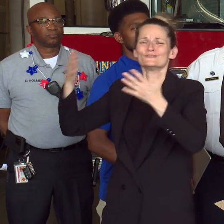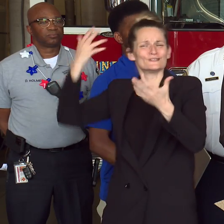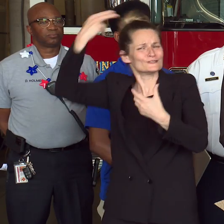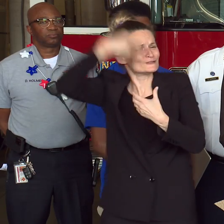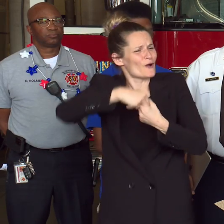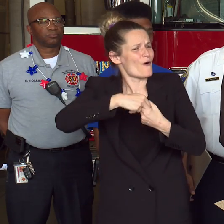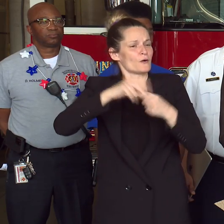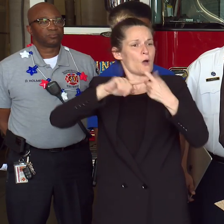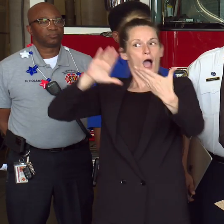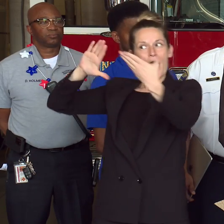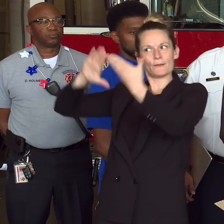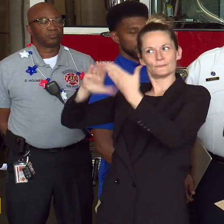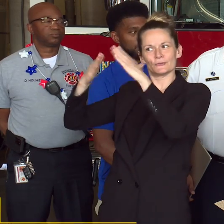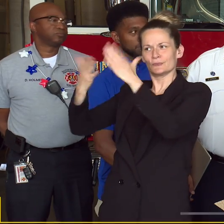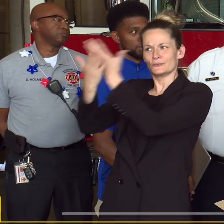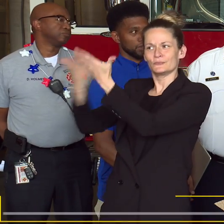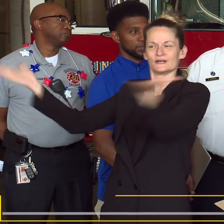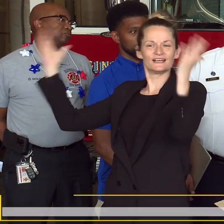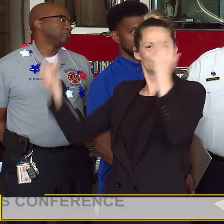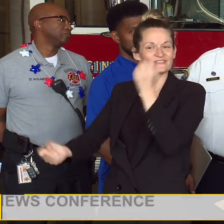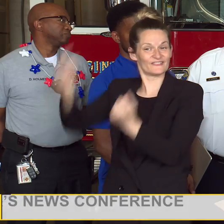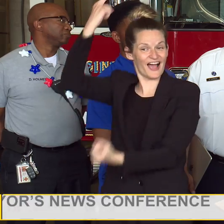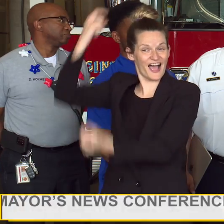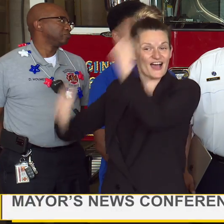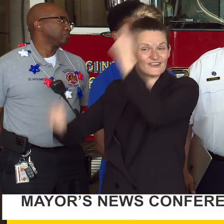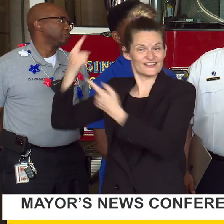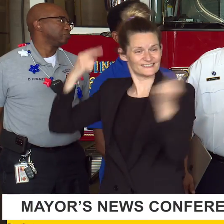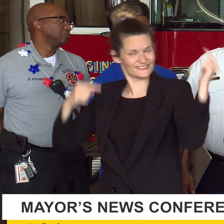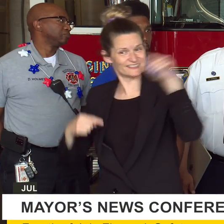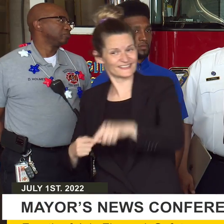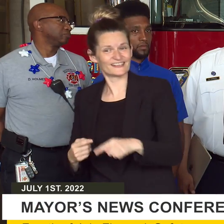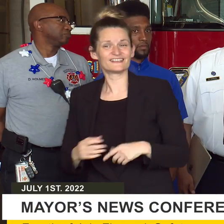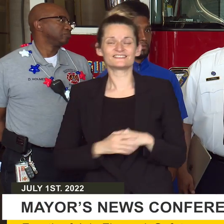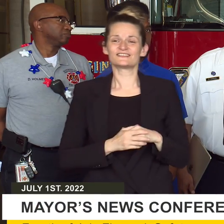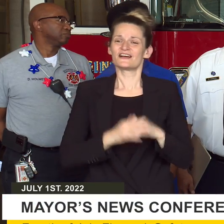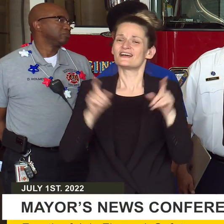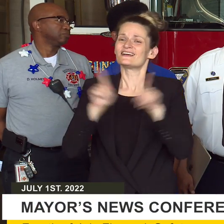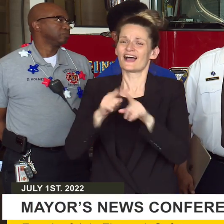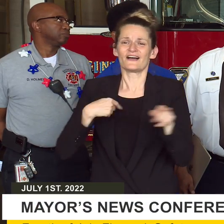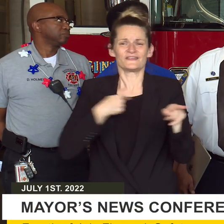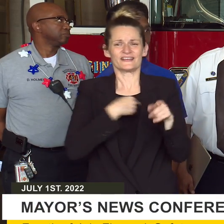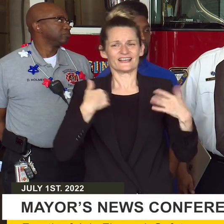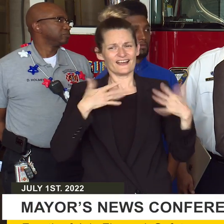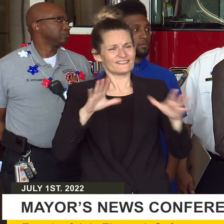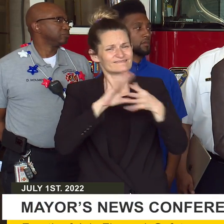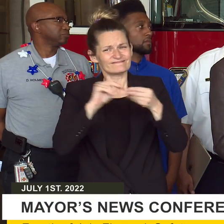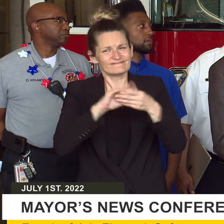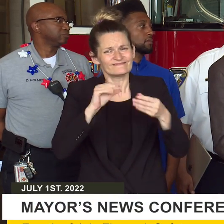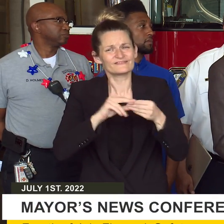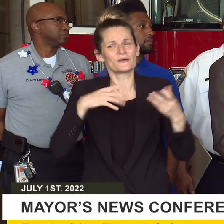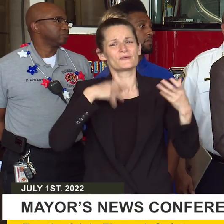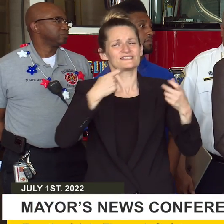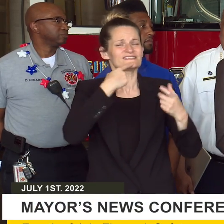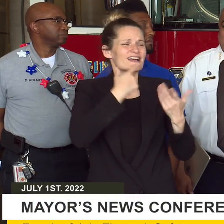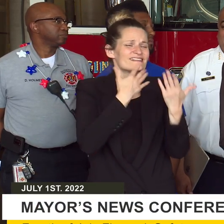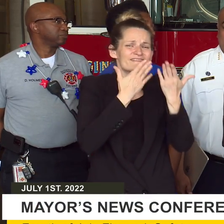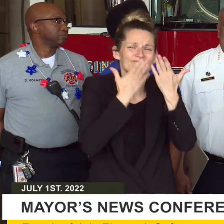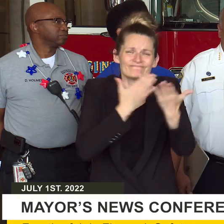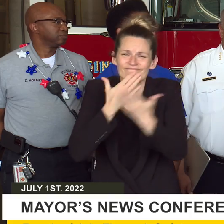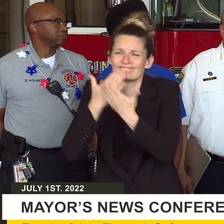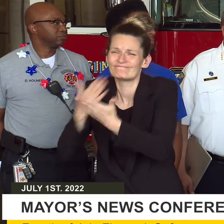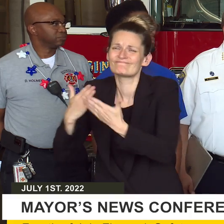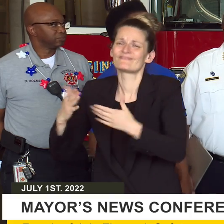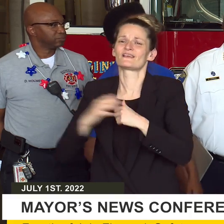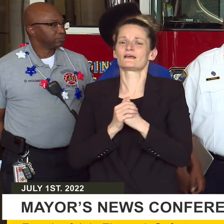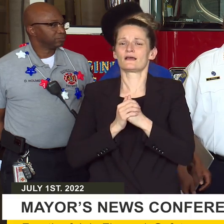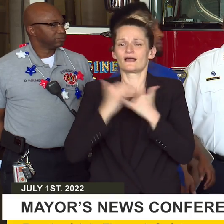station that said they actually have a shortage of fireworks, and I hope they do. Thank you. And I'll turn this over to Chief Roman